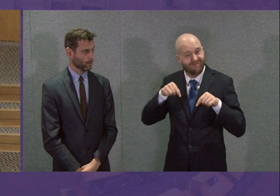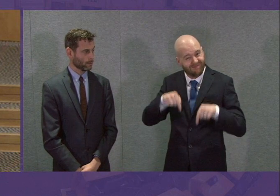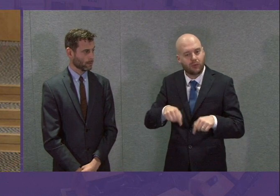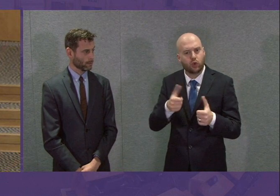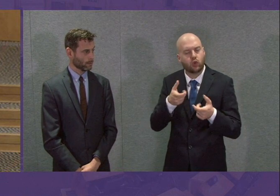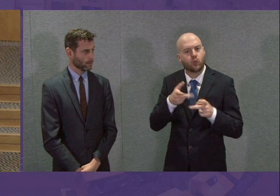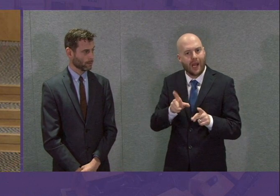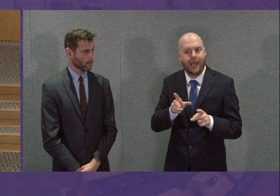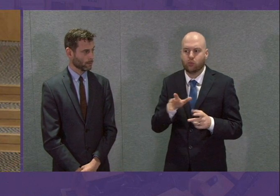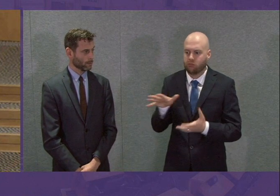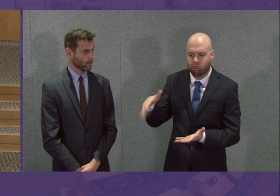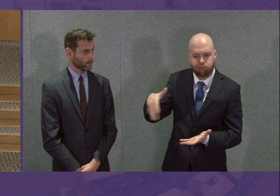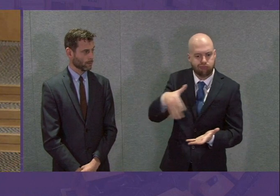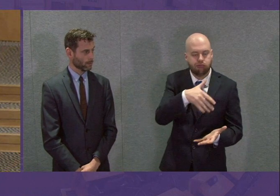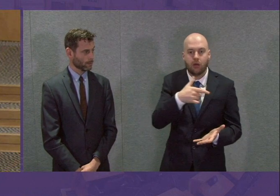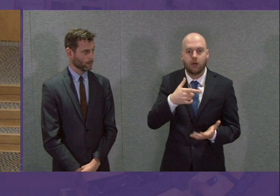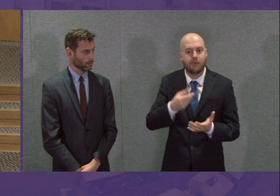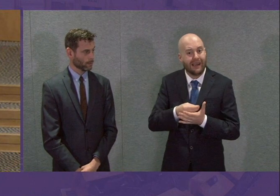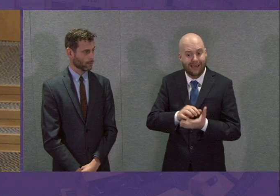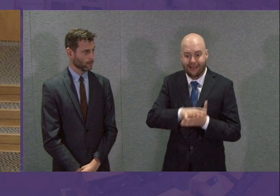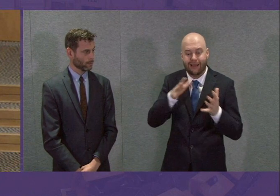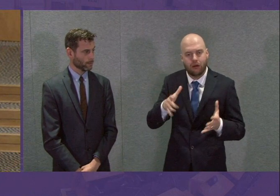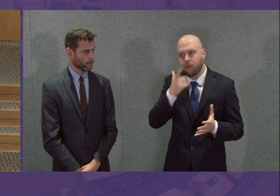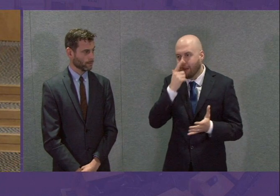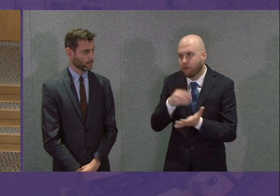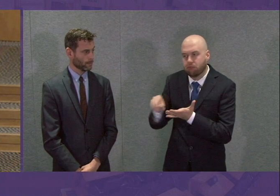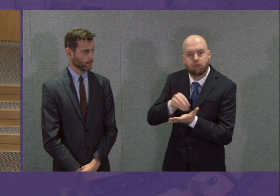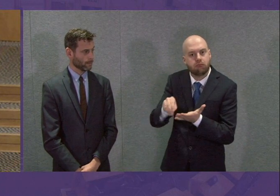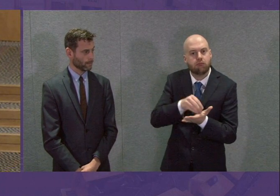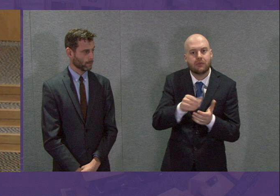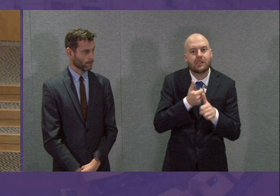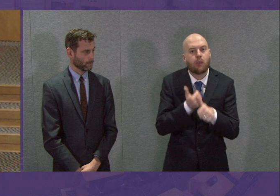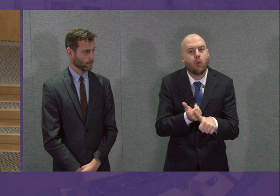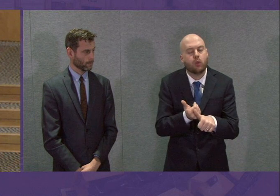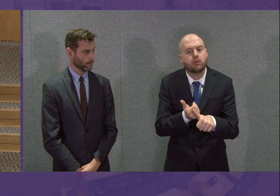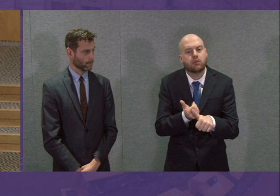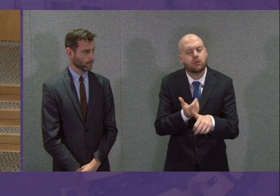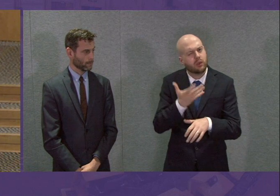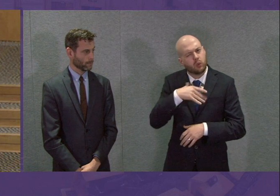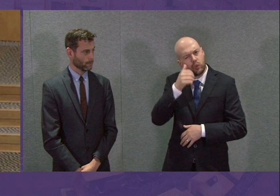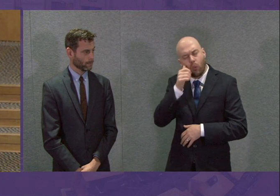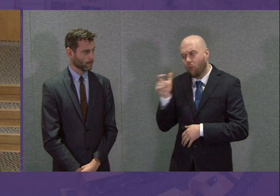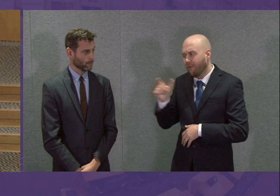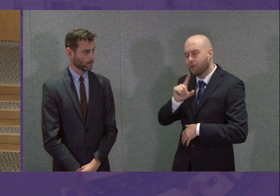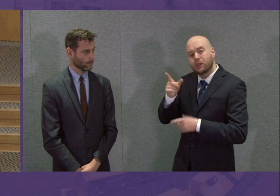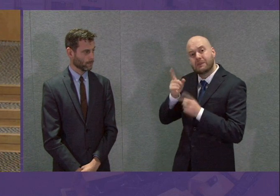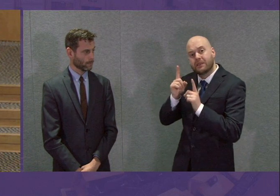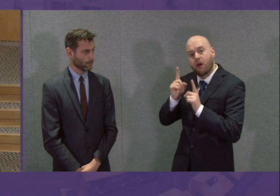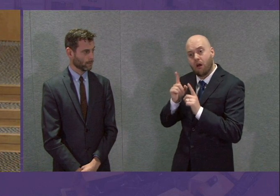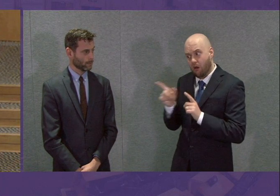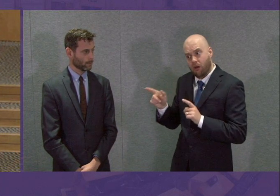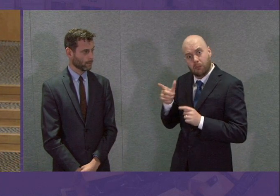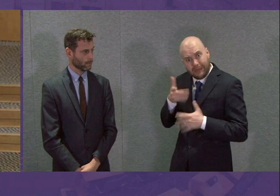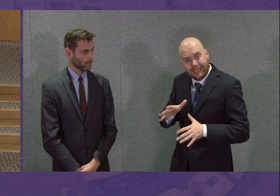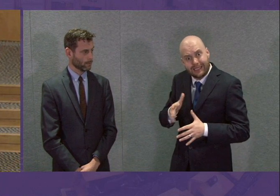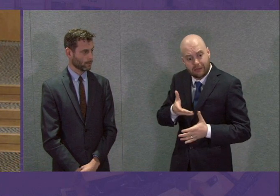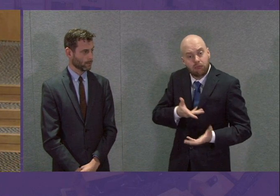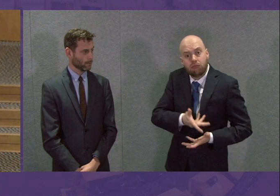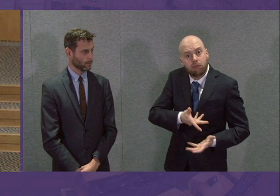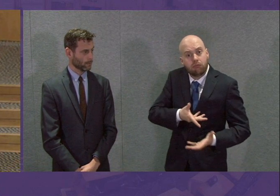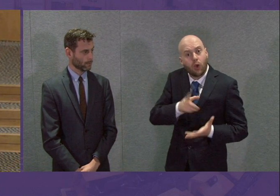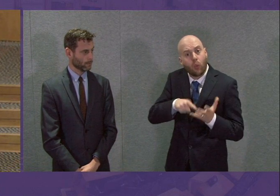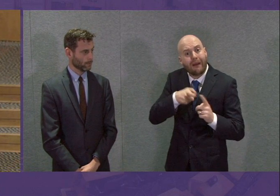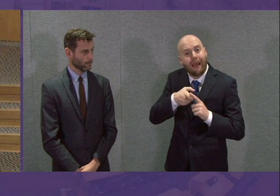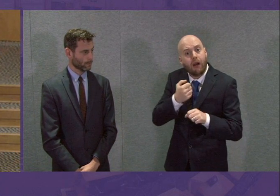something that the First Minister is talking to the Prime Minister about? Does she agree that we need a statement from the Chancellor